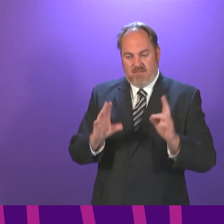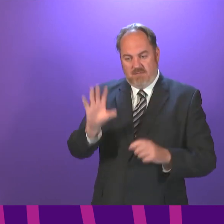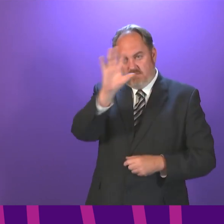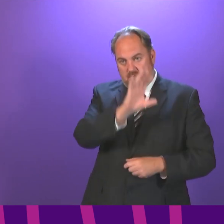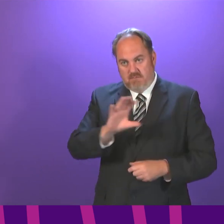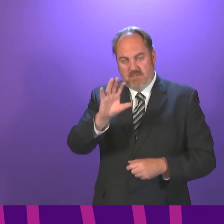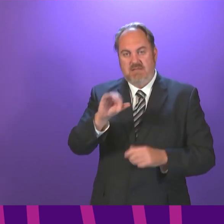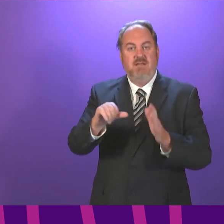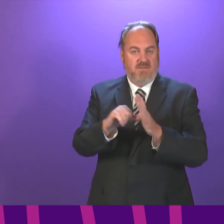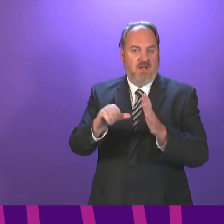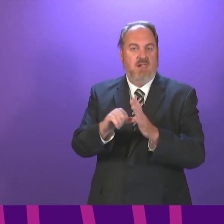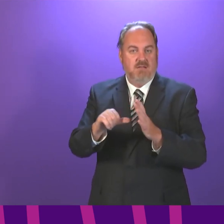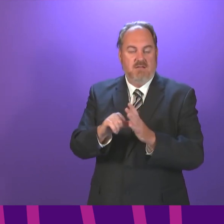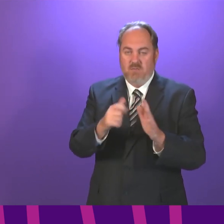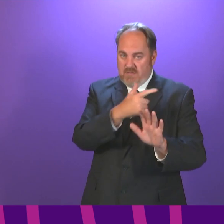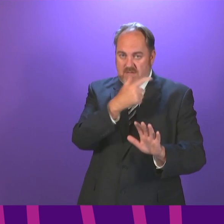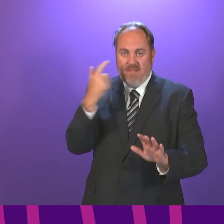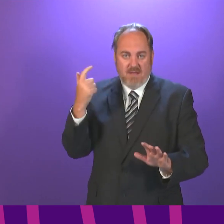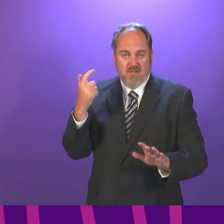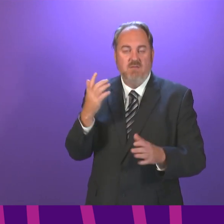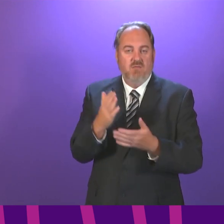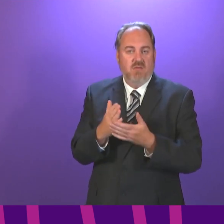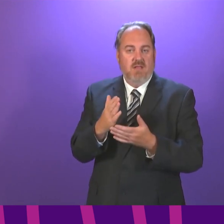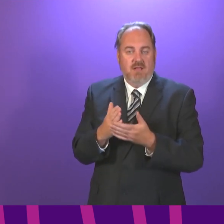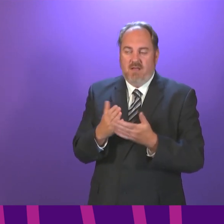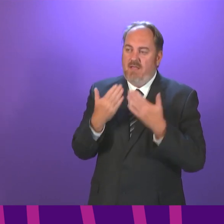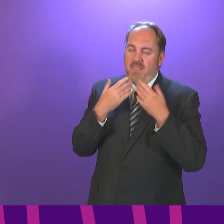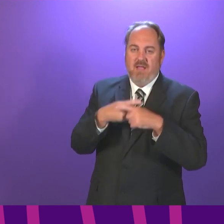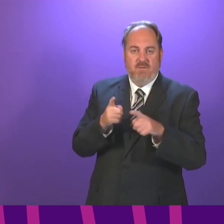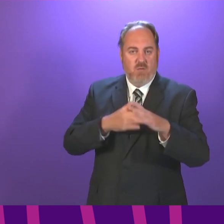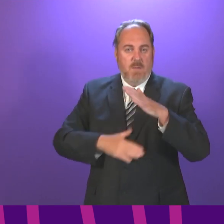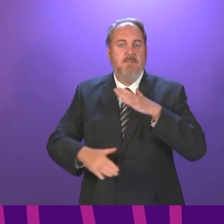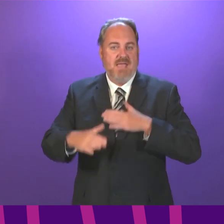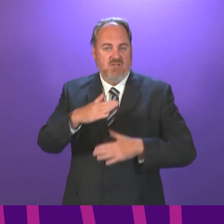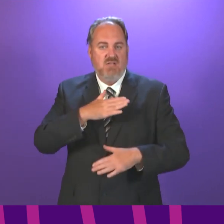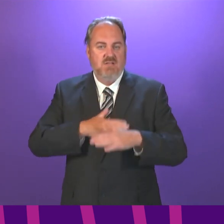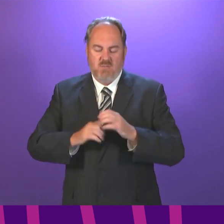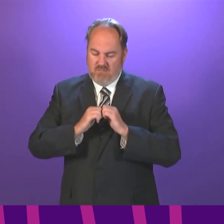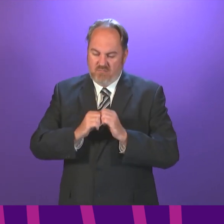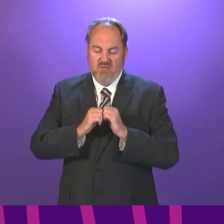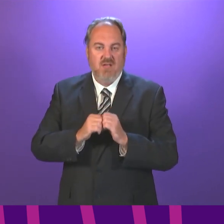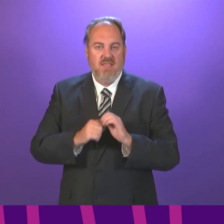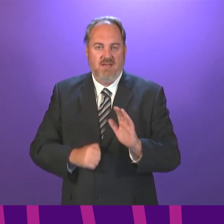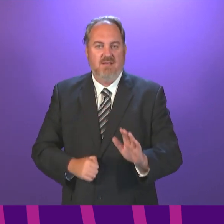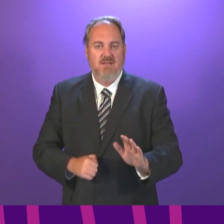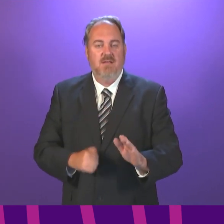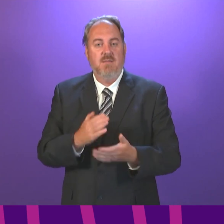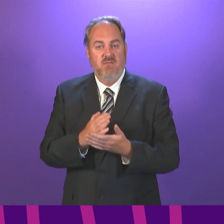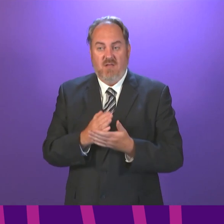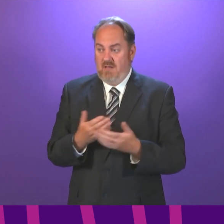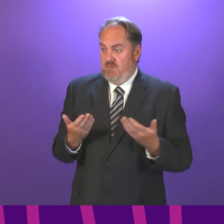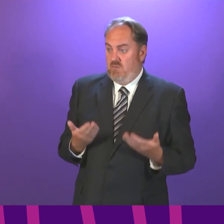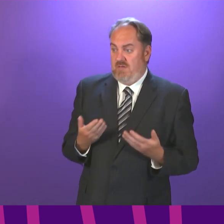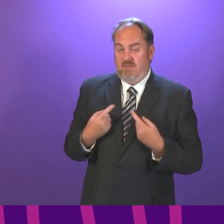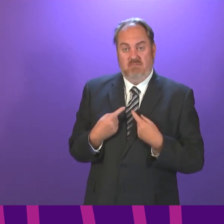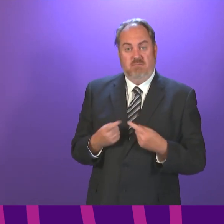understand that and want to thank people for the forbearance that they have shown. In light of today's announcement, though,